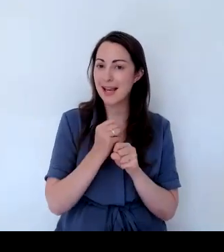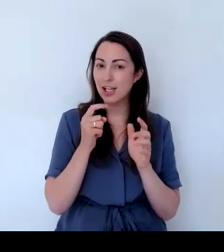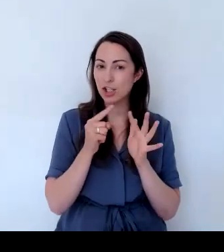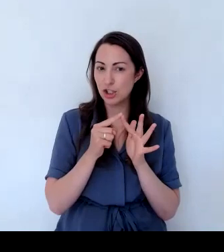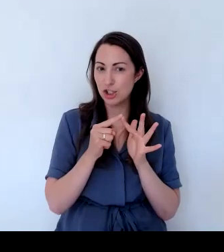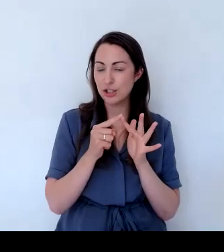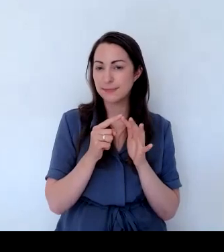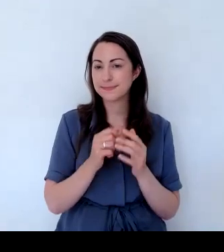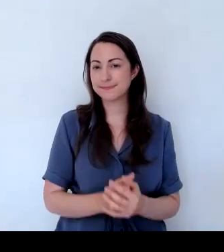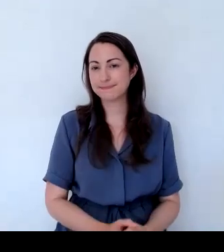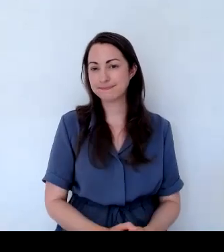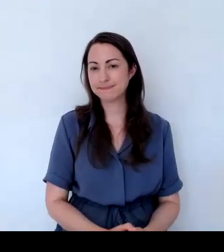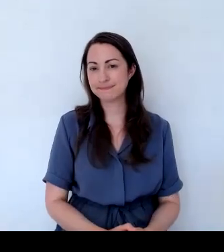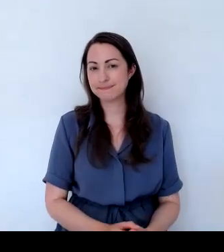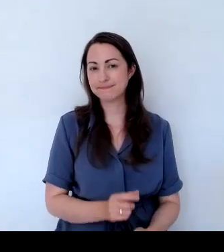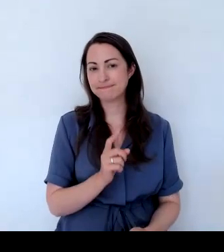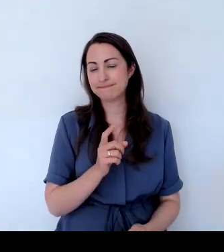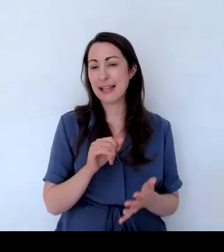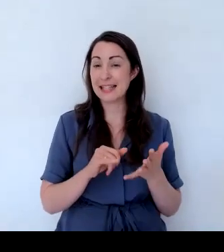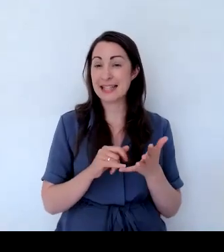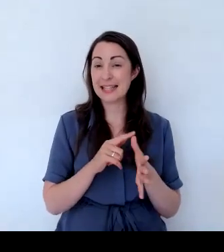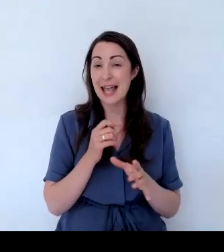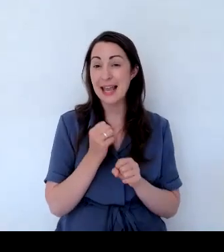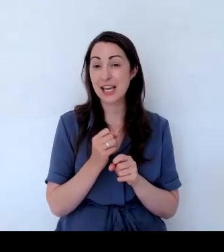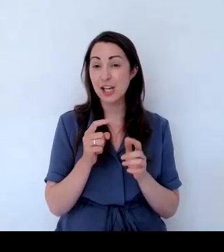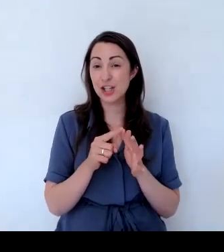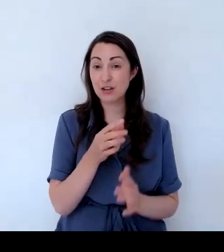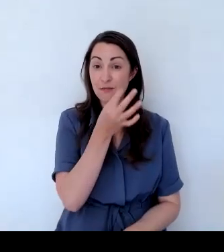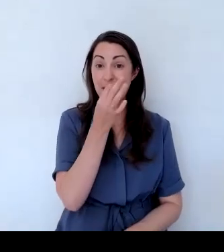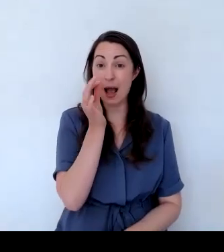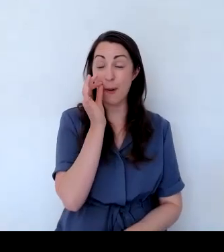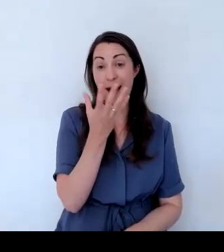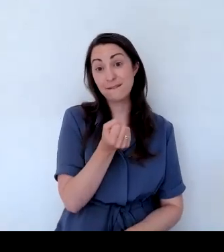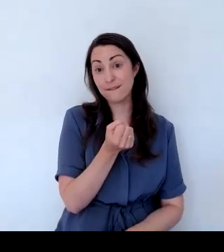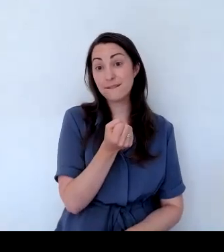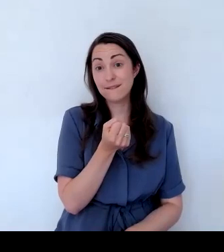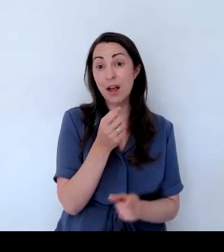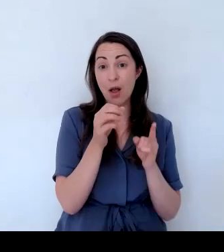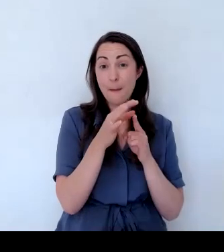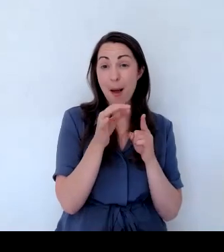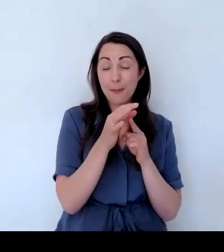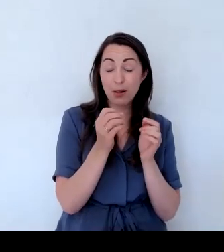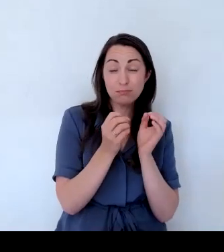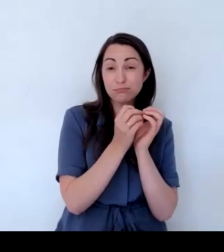course, sage produces that purple flower. Gorgeous colour pollinators.